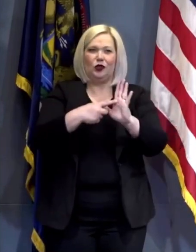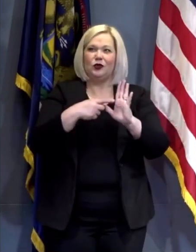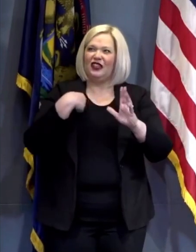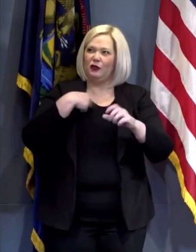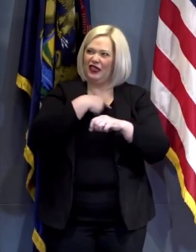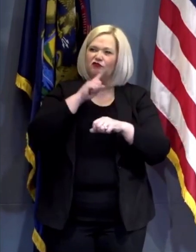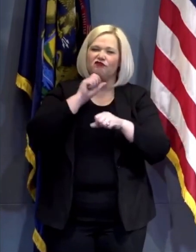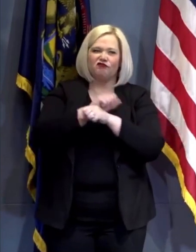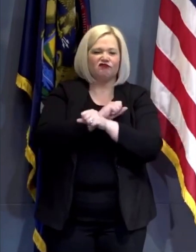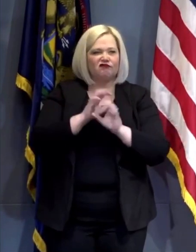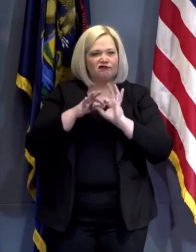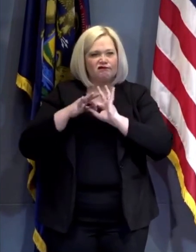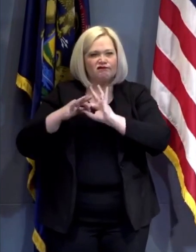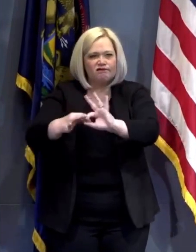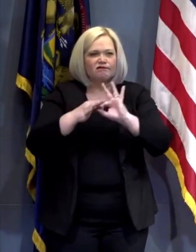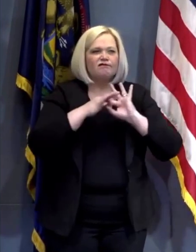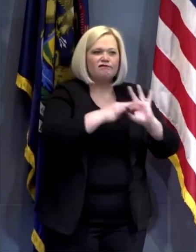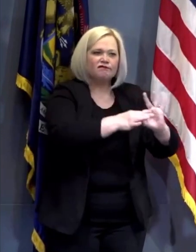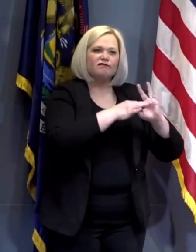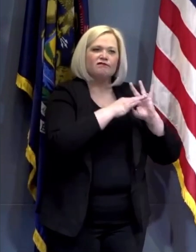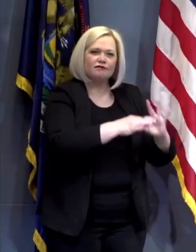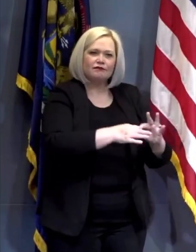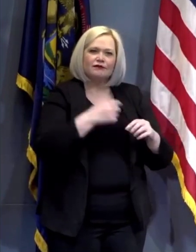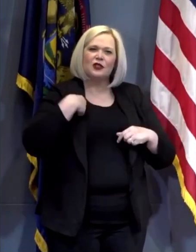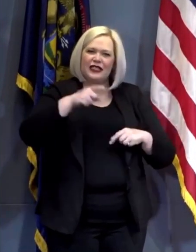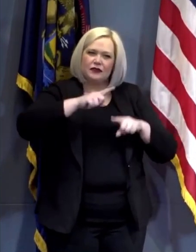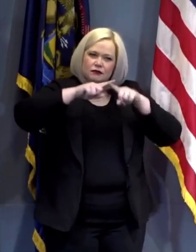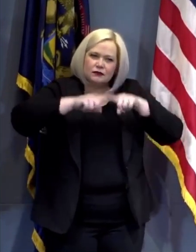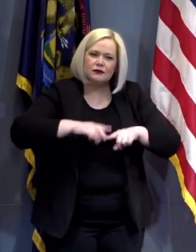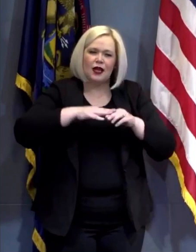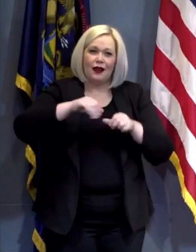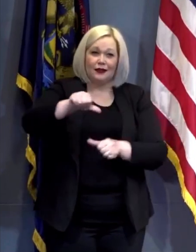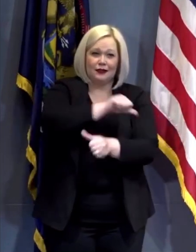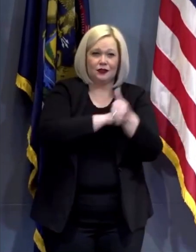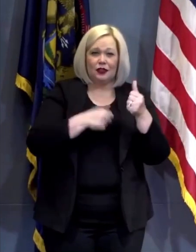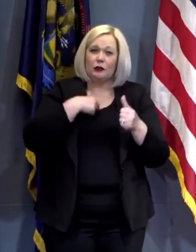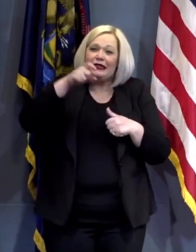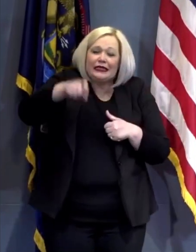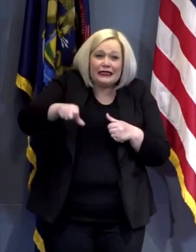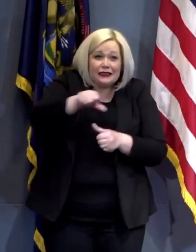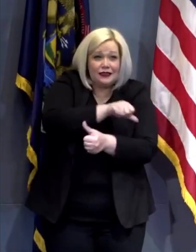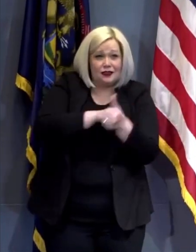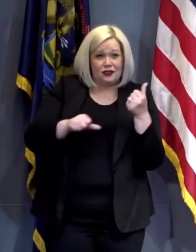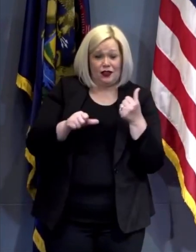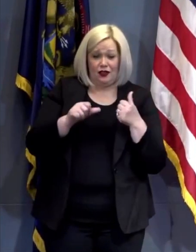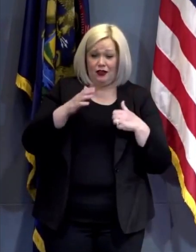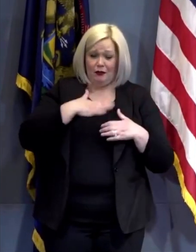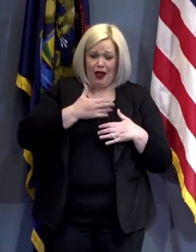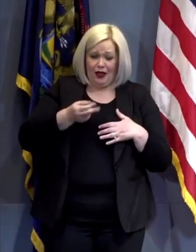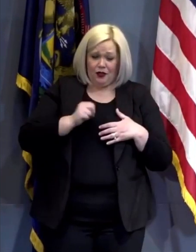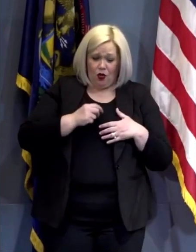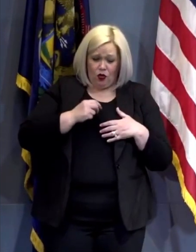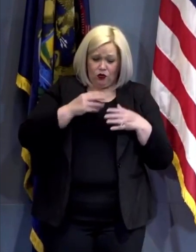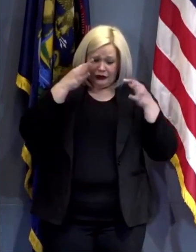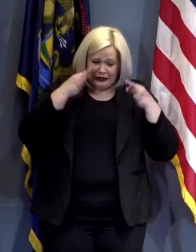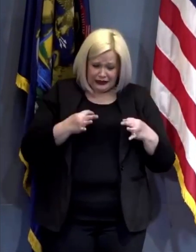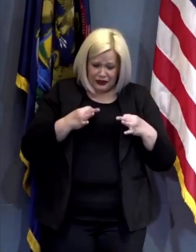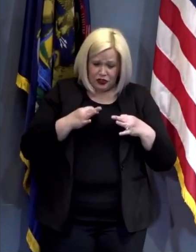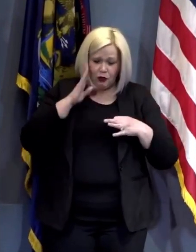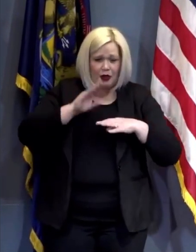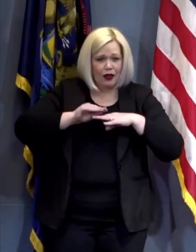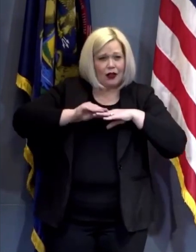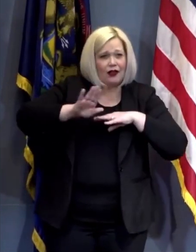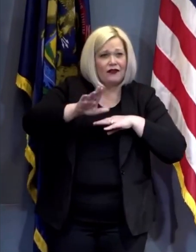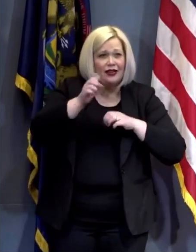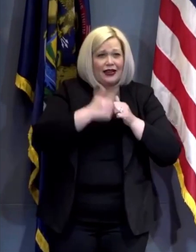how much we need each other and rely on one another how much the impact of our individual choices and actions how much